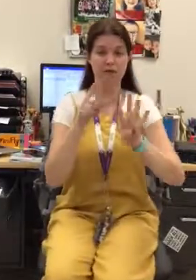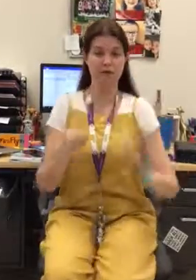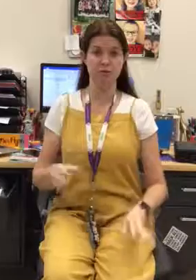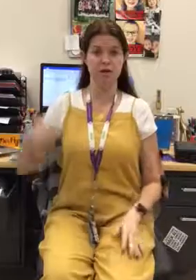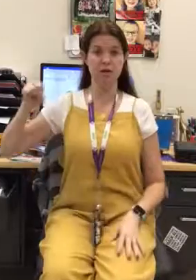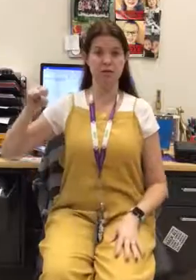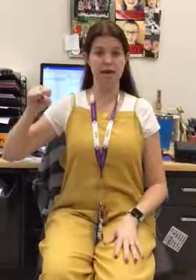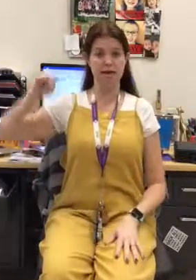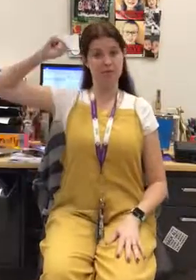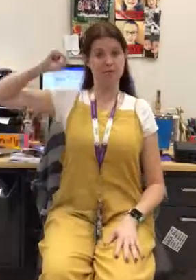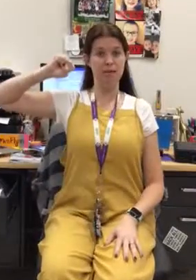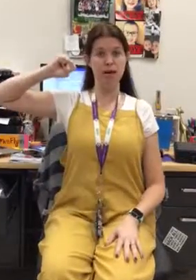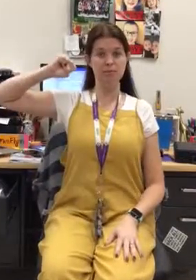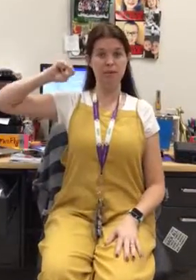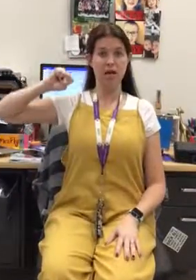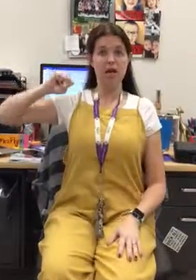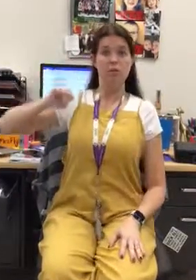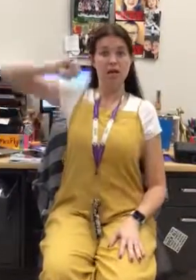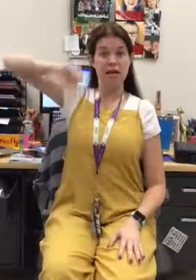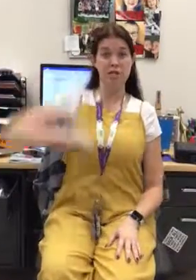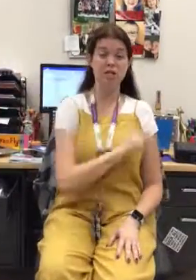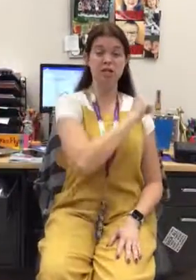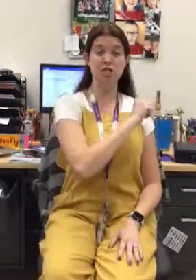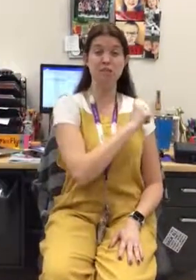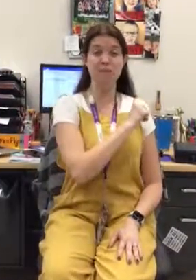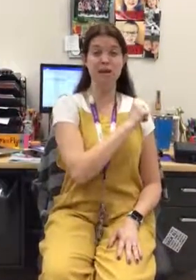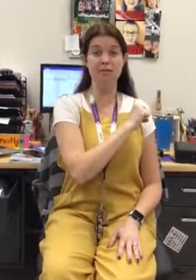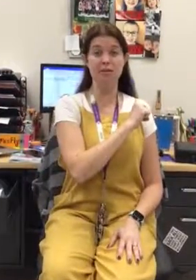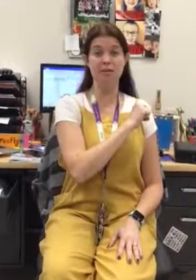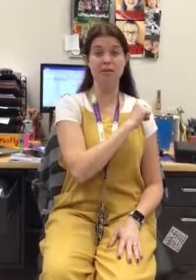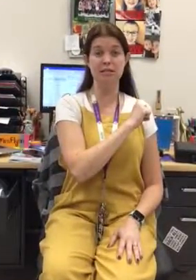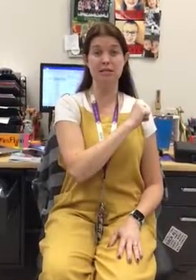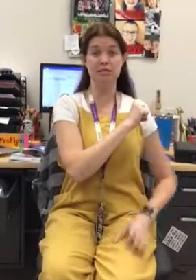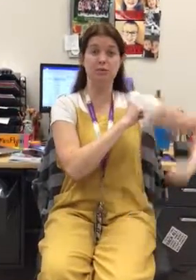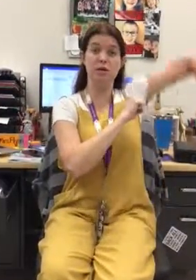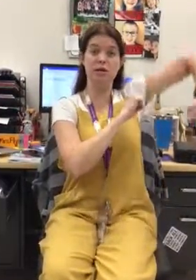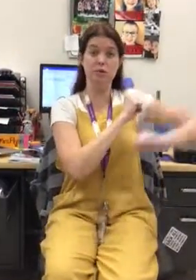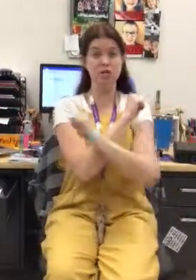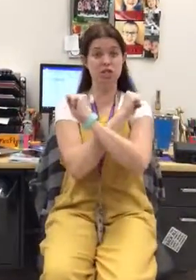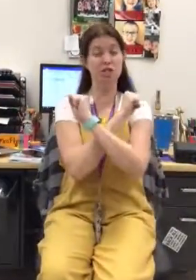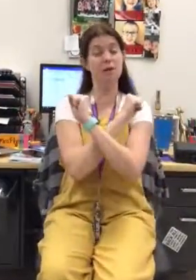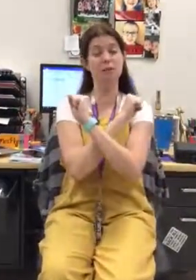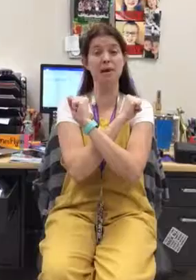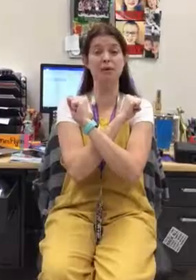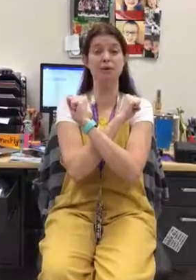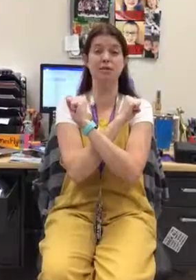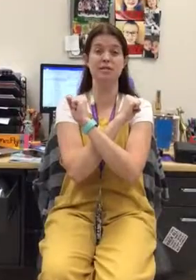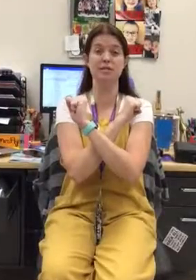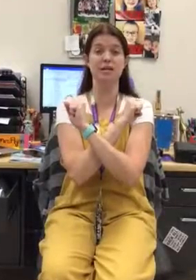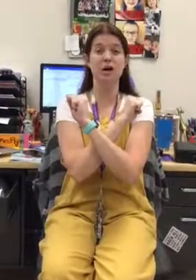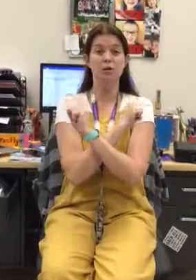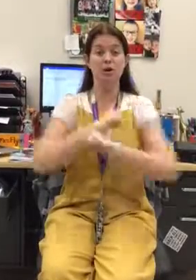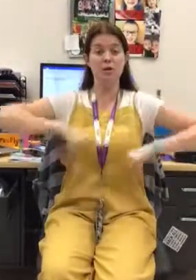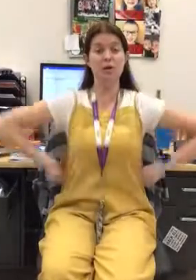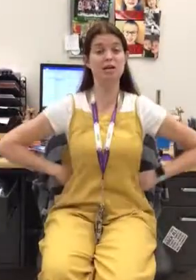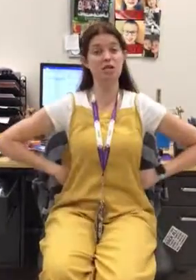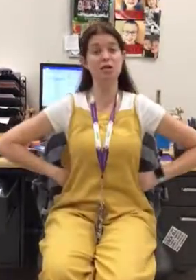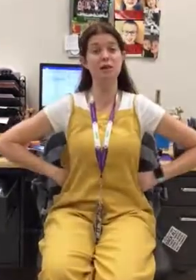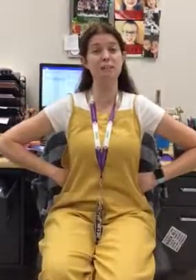our first one. Here we go, ready? Big arms. We wish you a merry Christmas, we wish you a merry Christmas, we wish you a